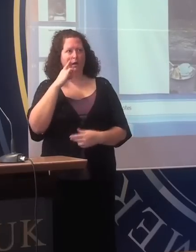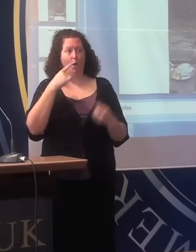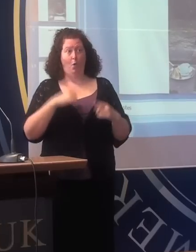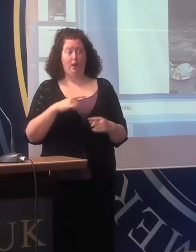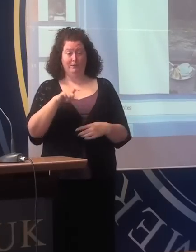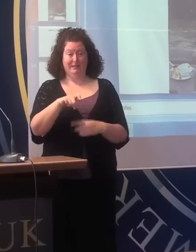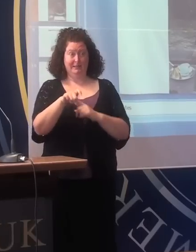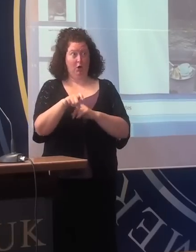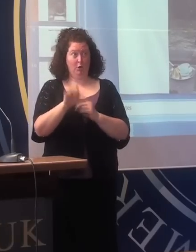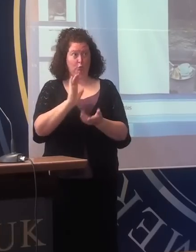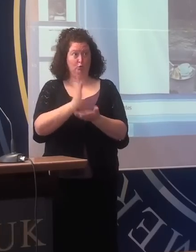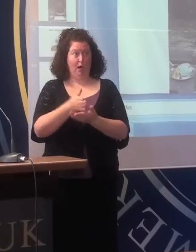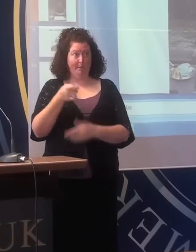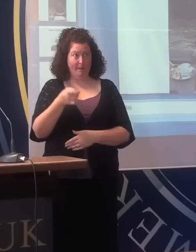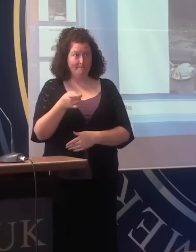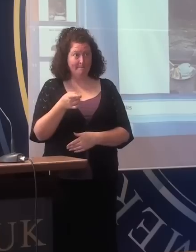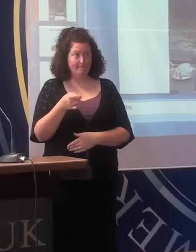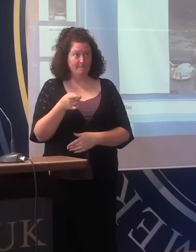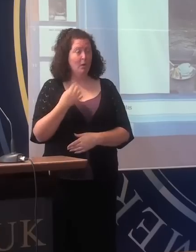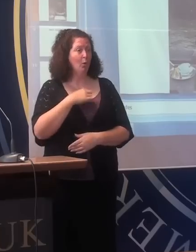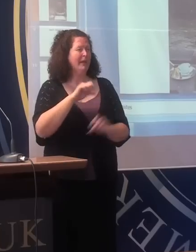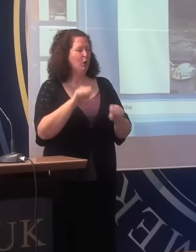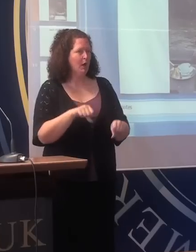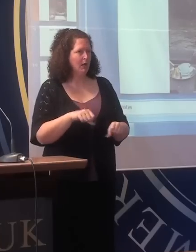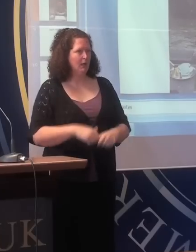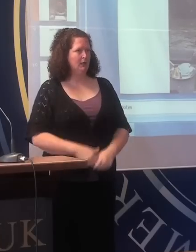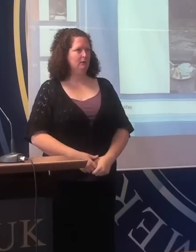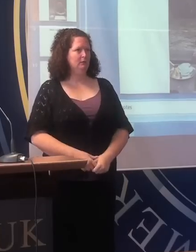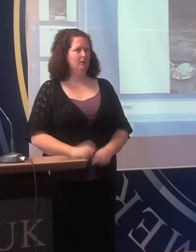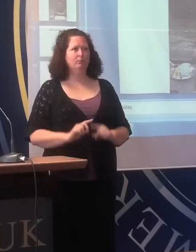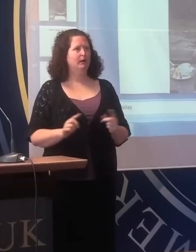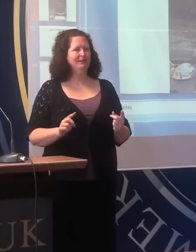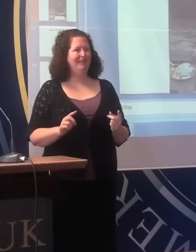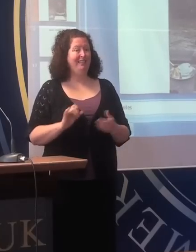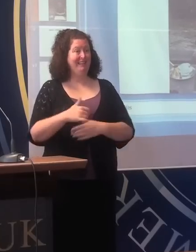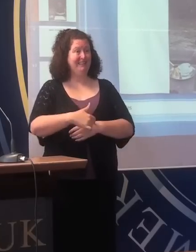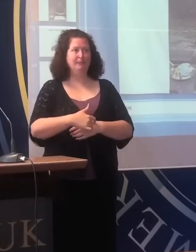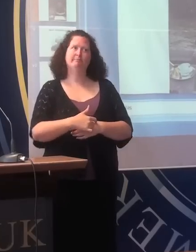to stop him, we could, but that it was too late.